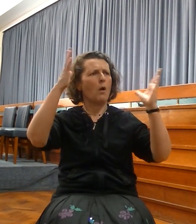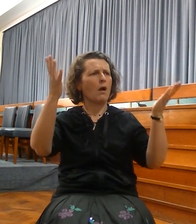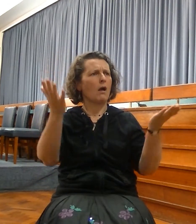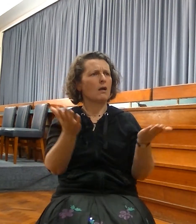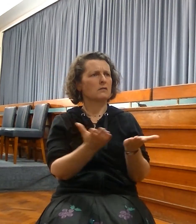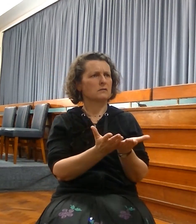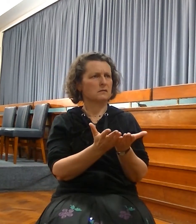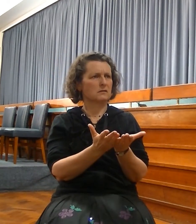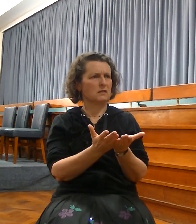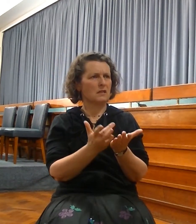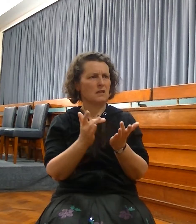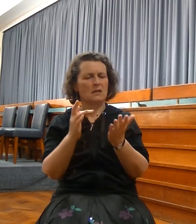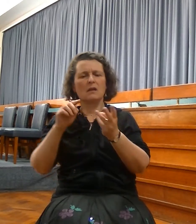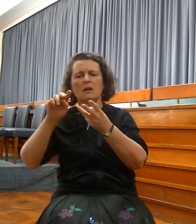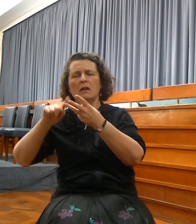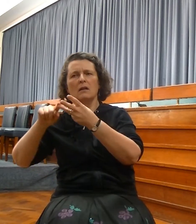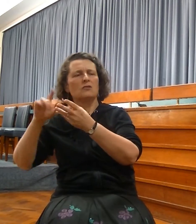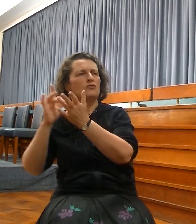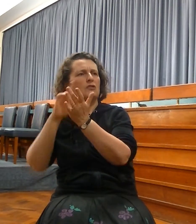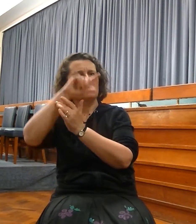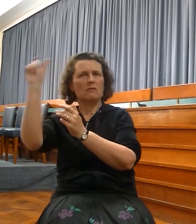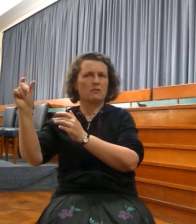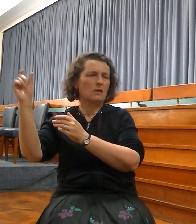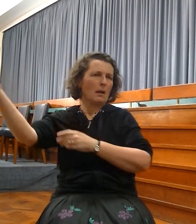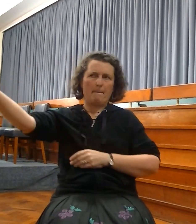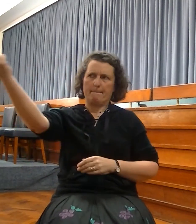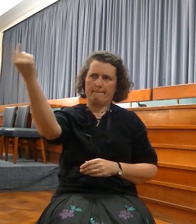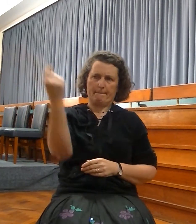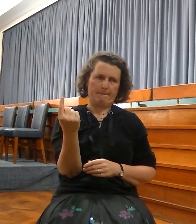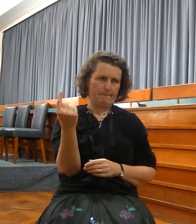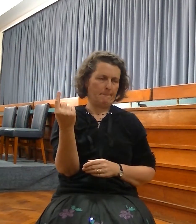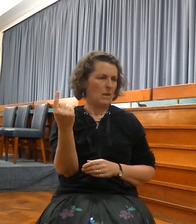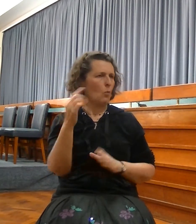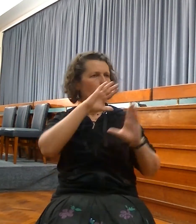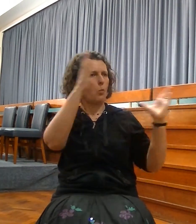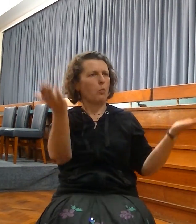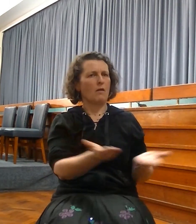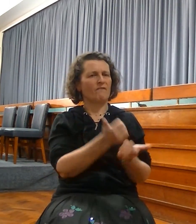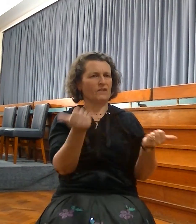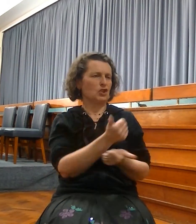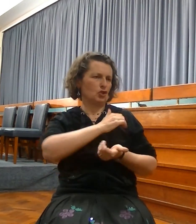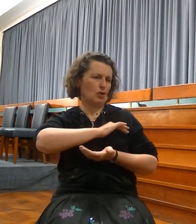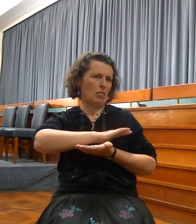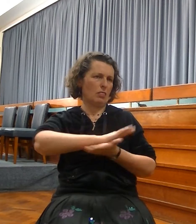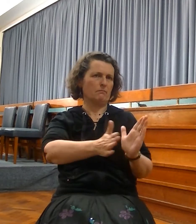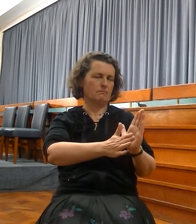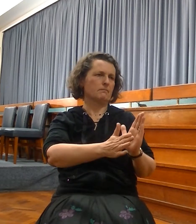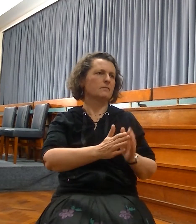another angel come down from heaven. This is Revelation 18. I'm sure you were aware of that. Having great